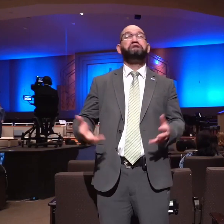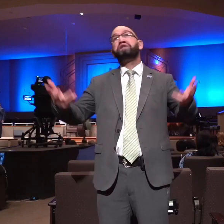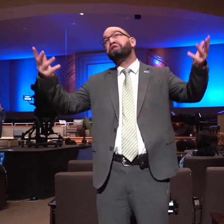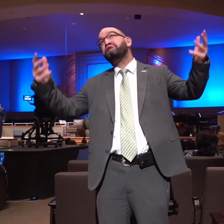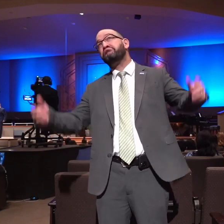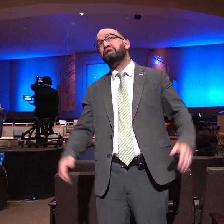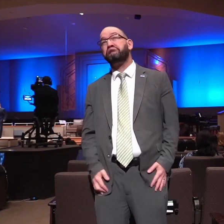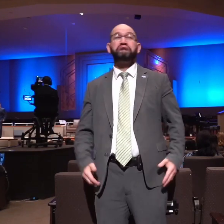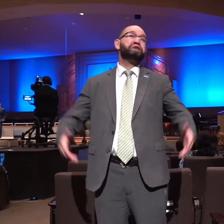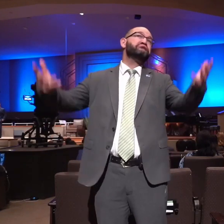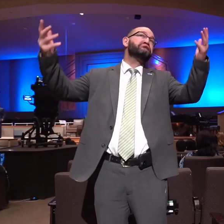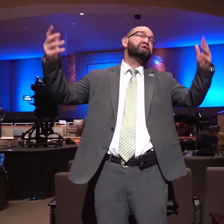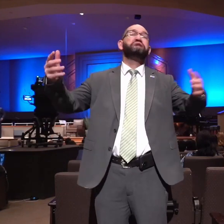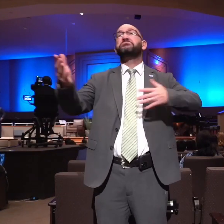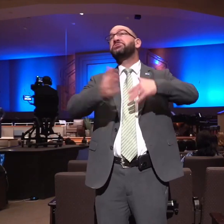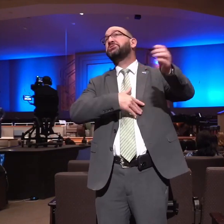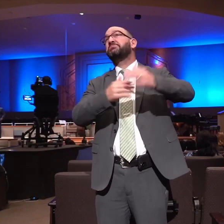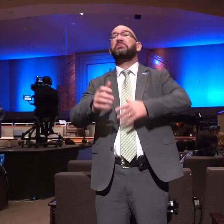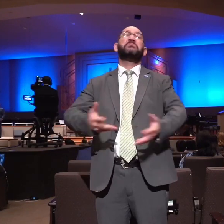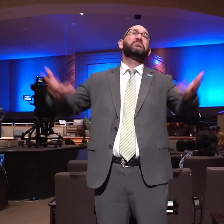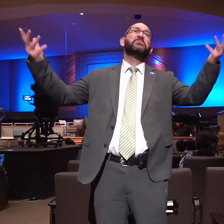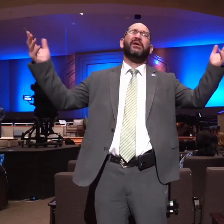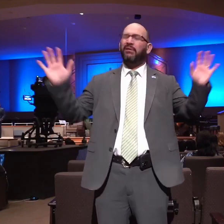don't ever forget what it took god to save you